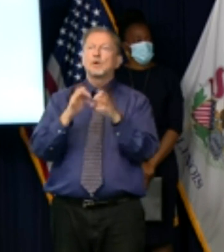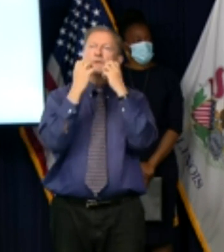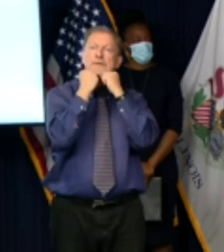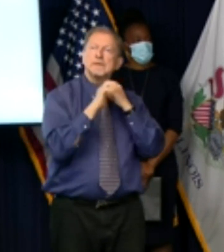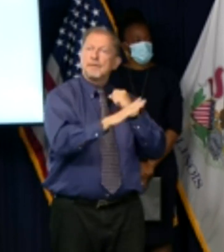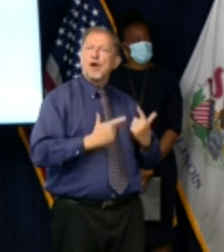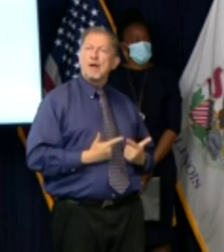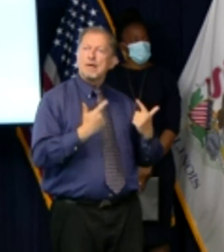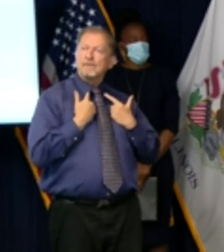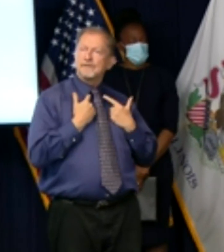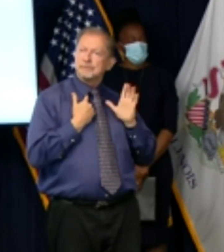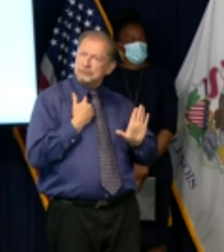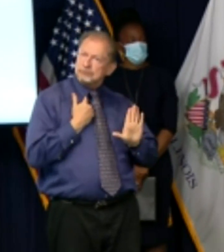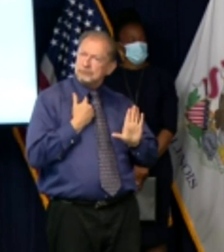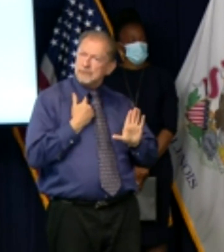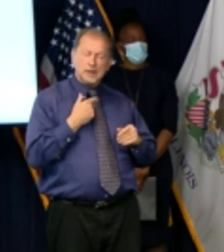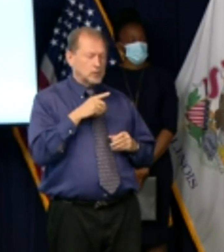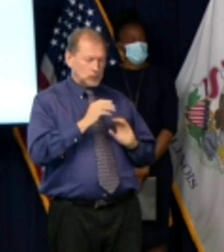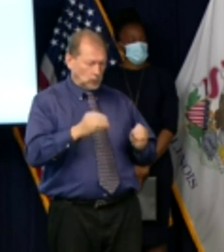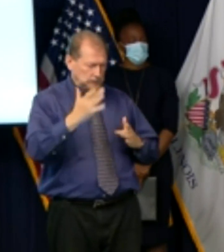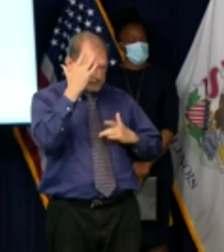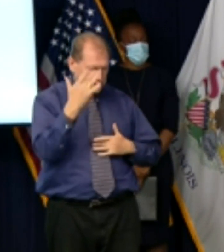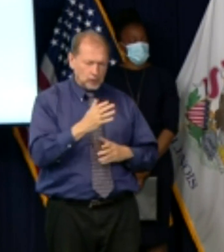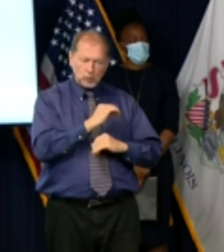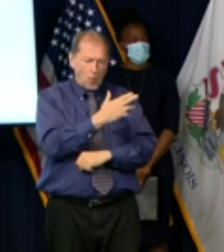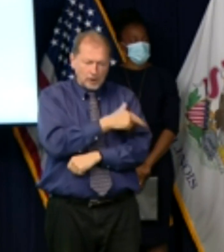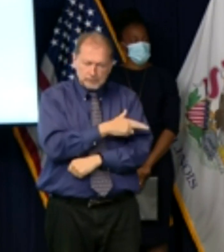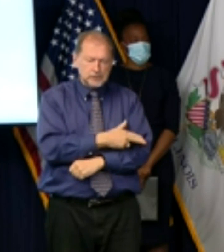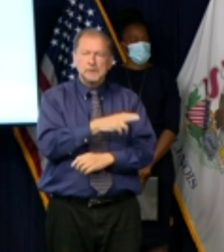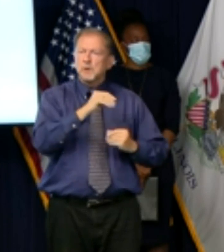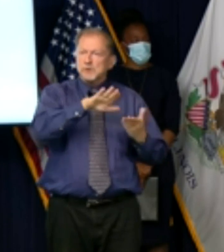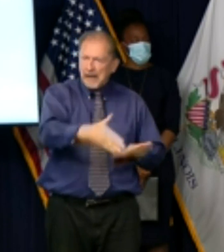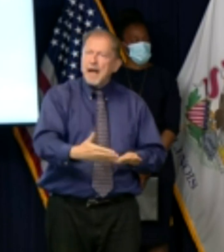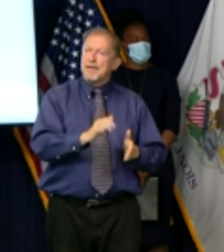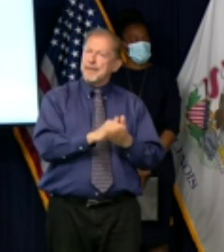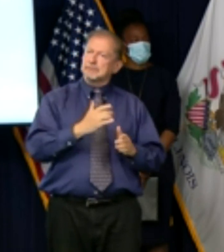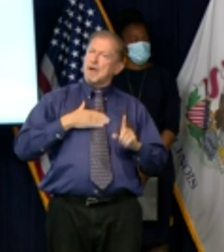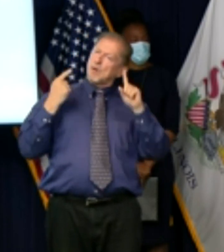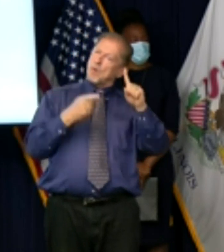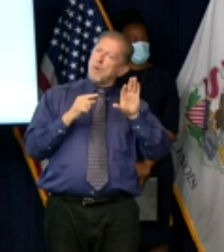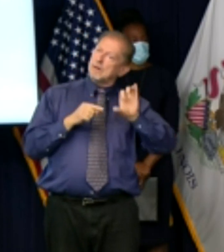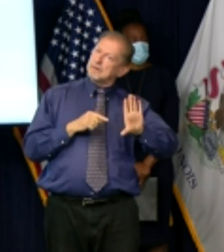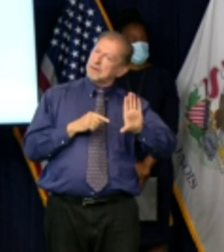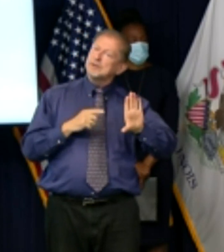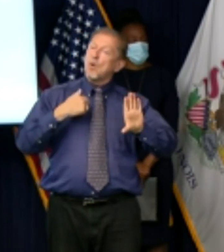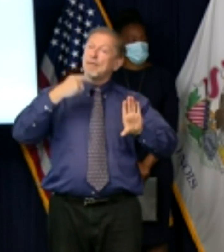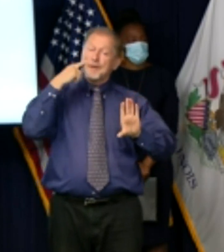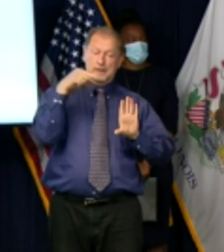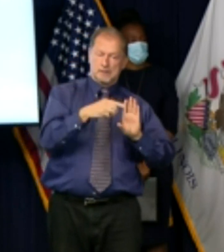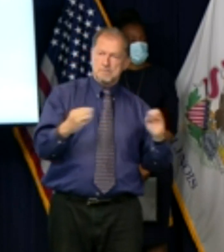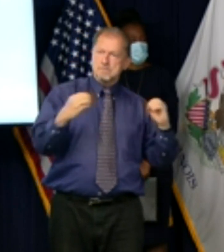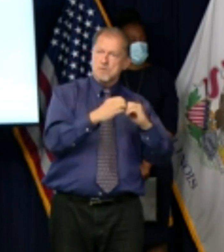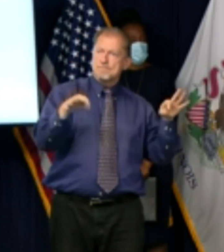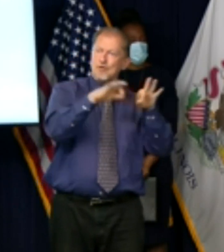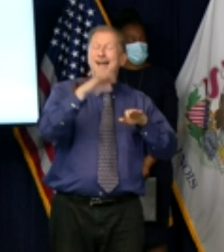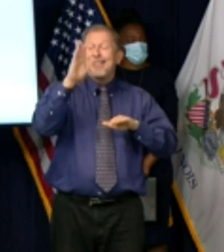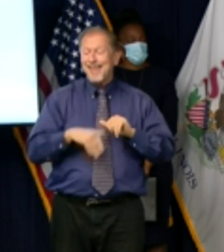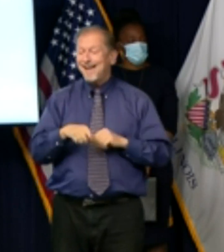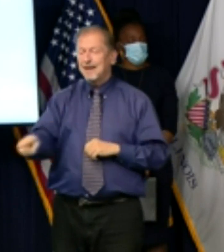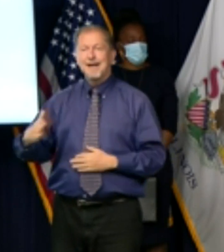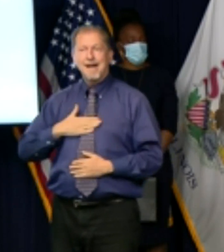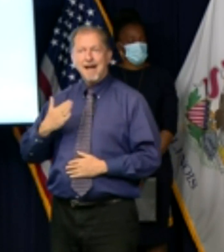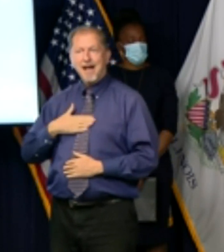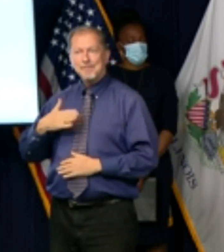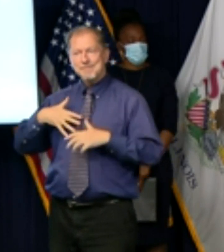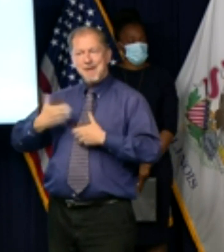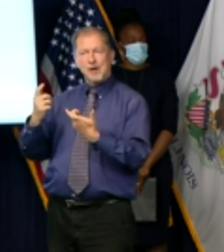save the lives of people who are potentially going to get sick and so that's what i think about every day and you know it's it's frankly